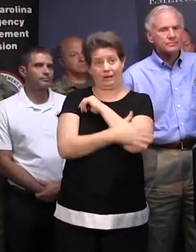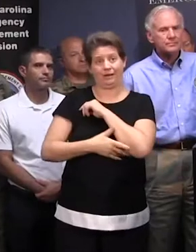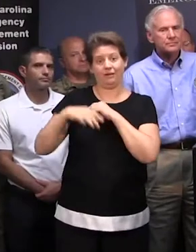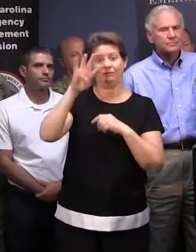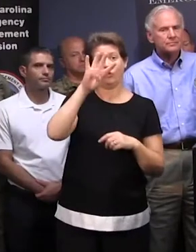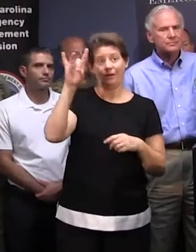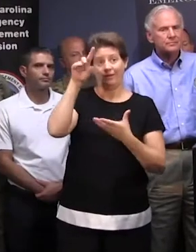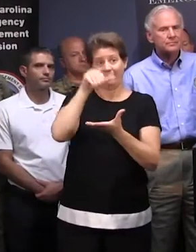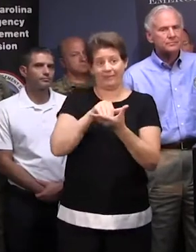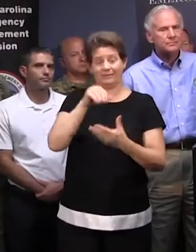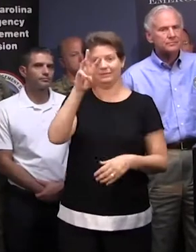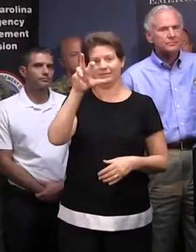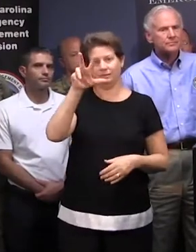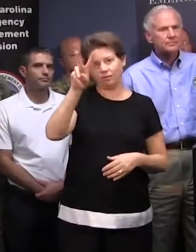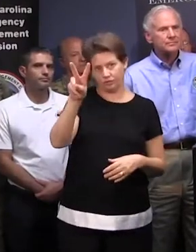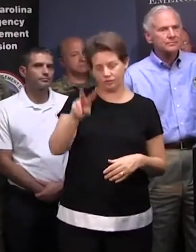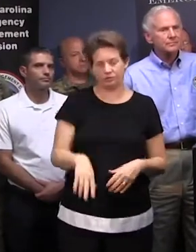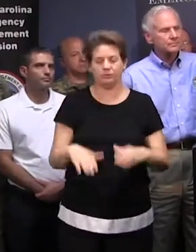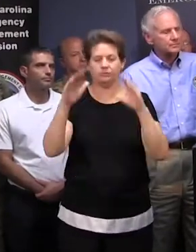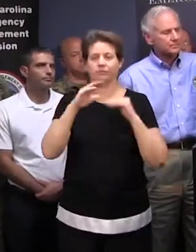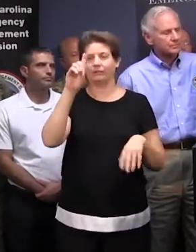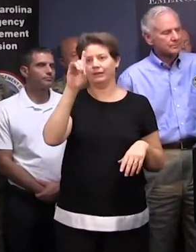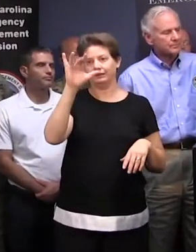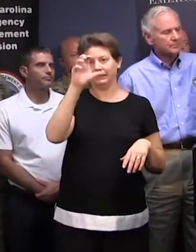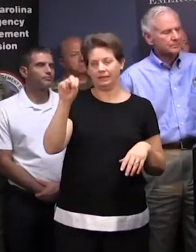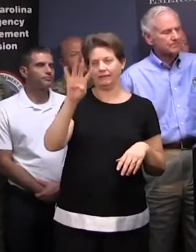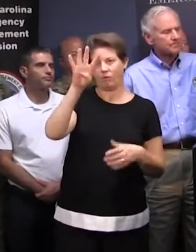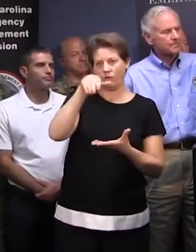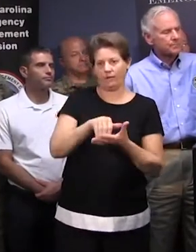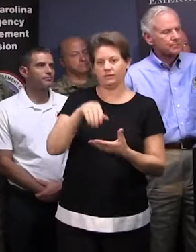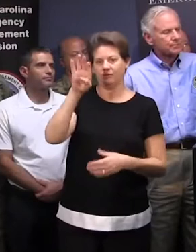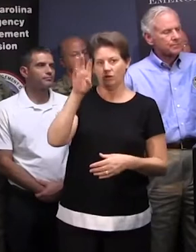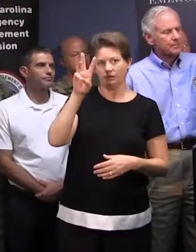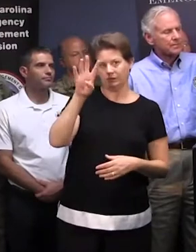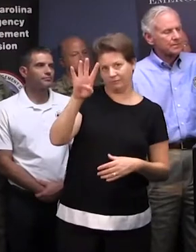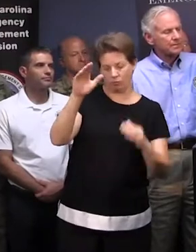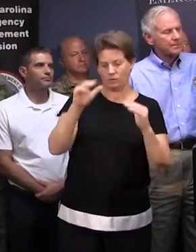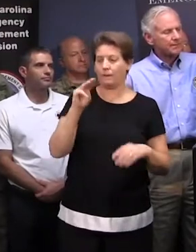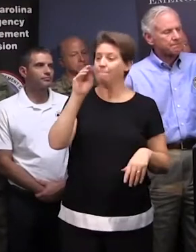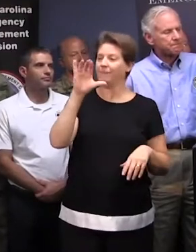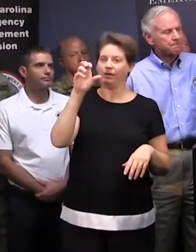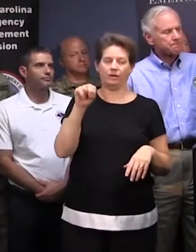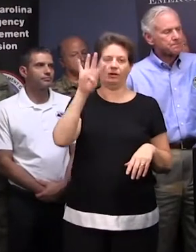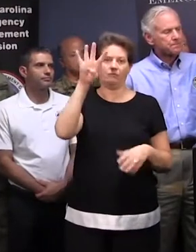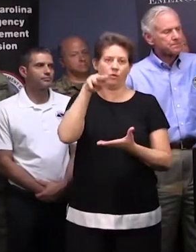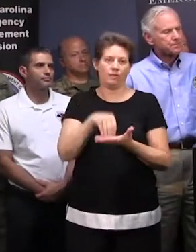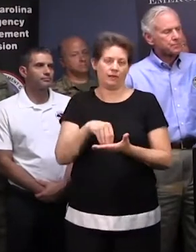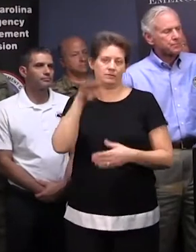,632. Dillon, 4,464. Marion, 4